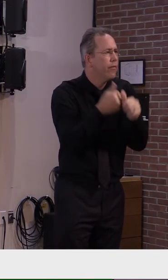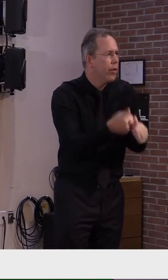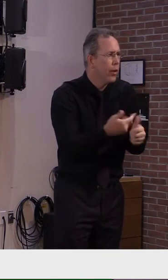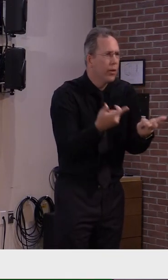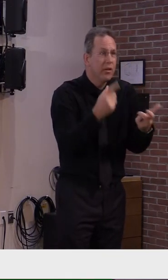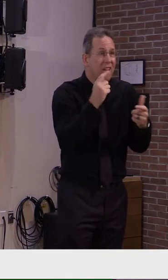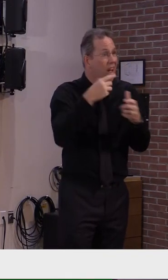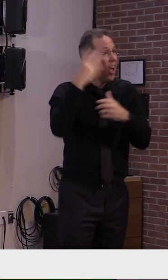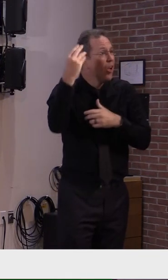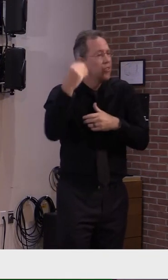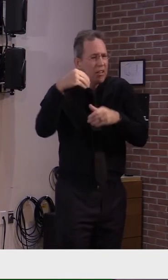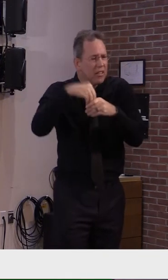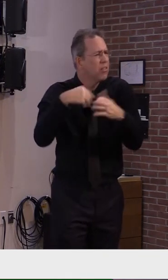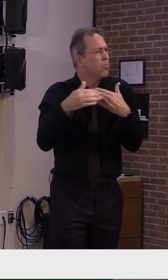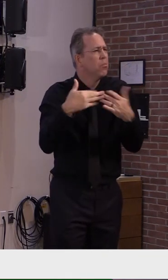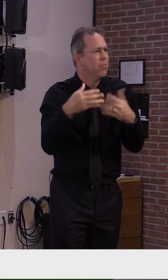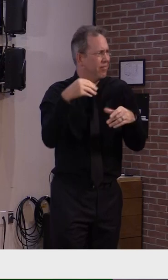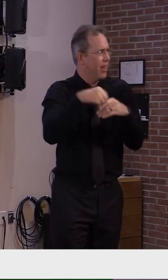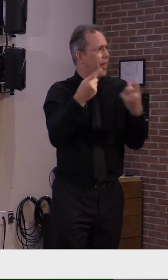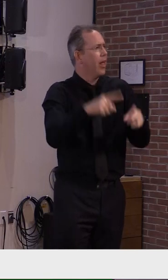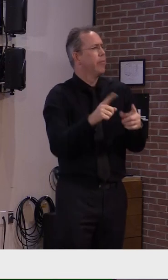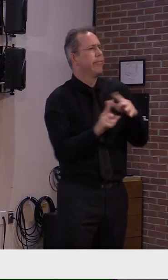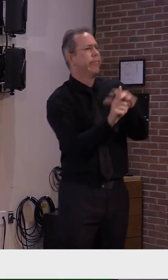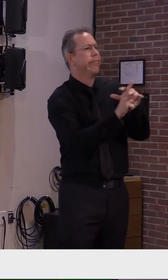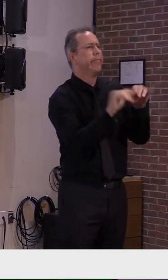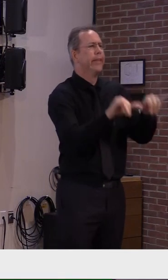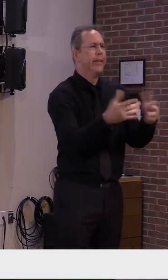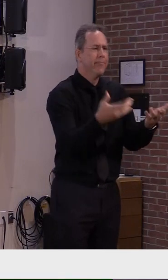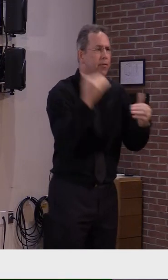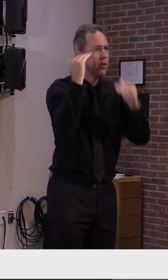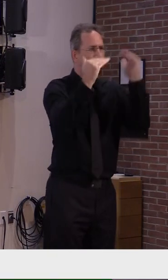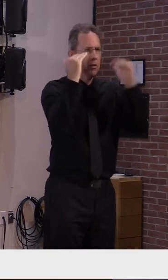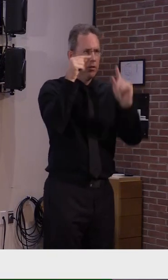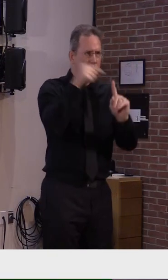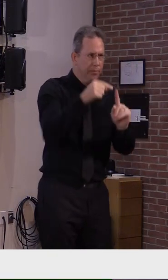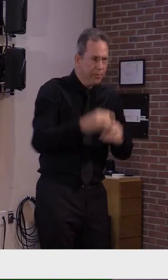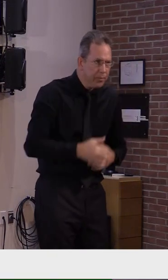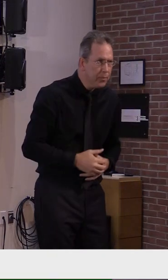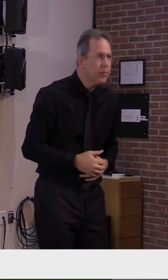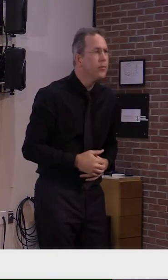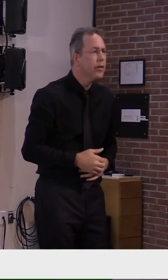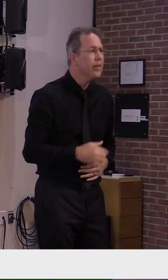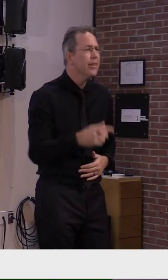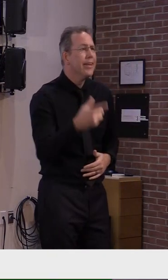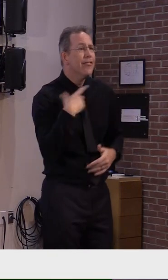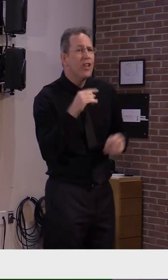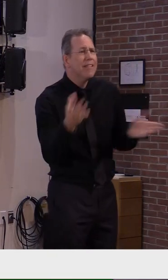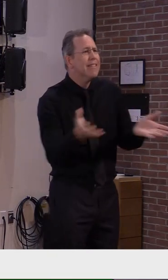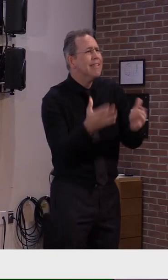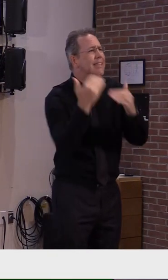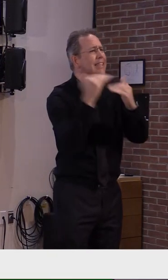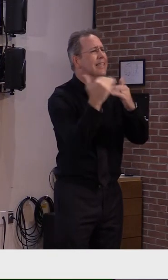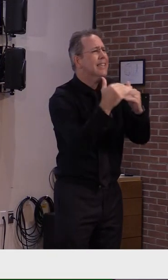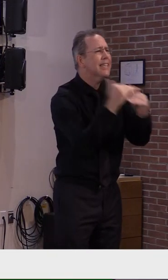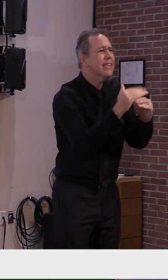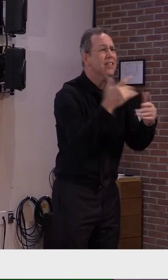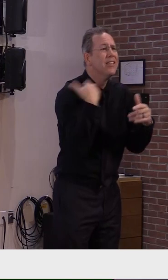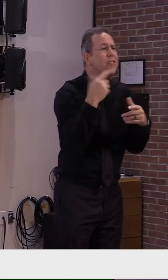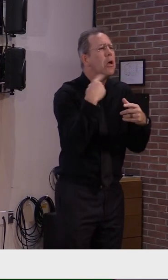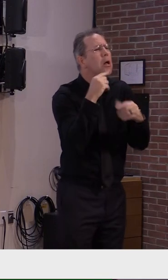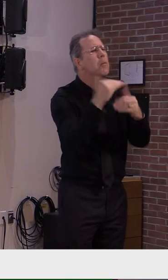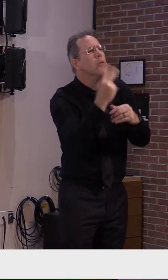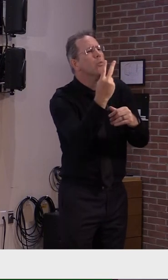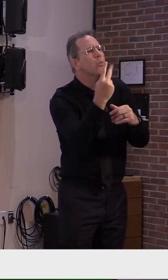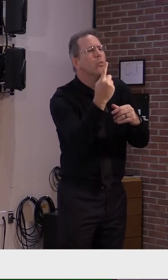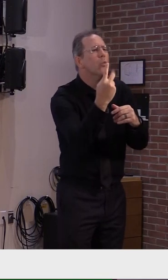After we urged against them and advised limiting them to one or two trusted families these